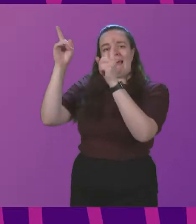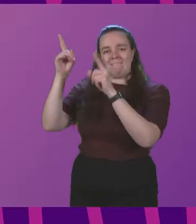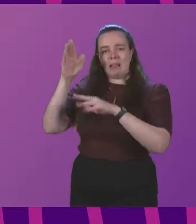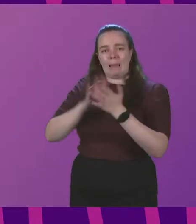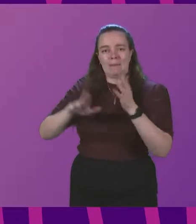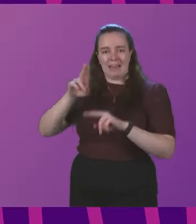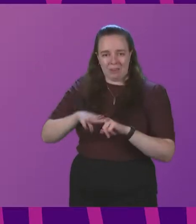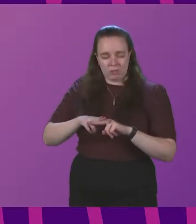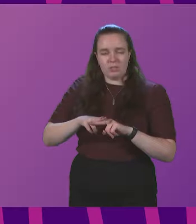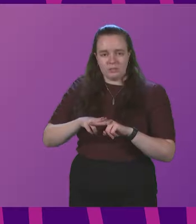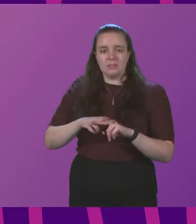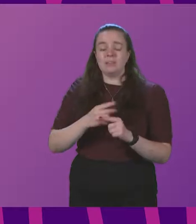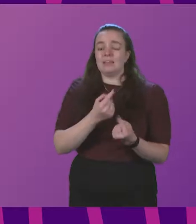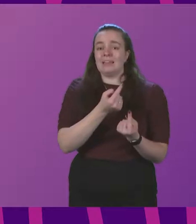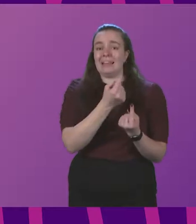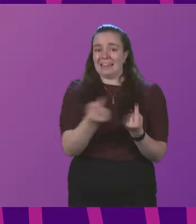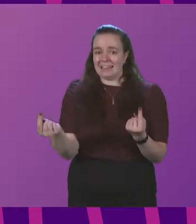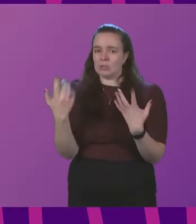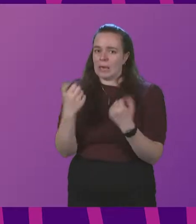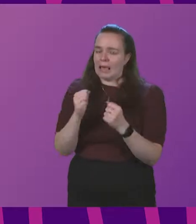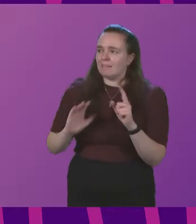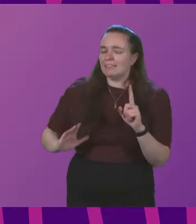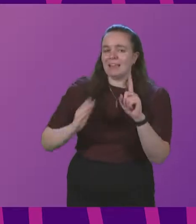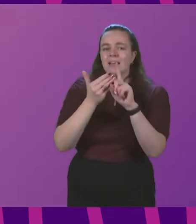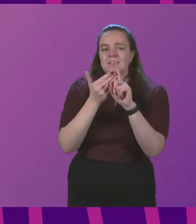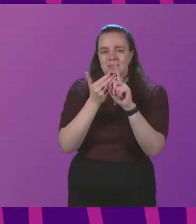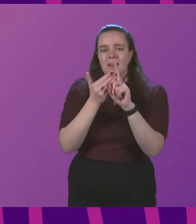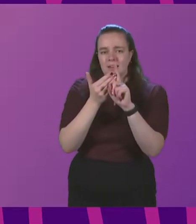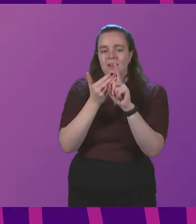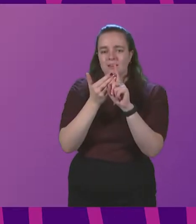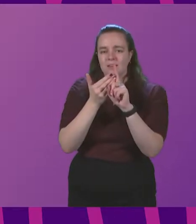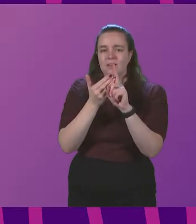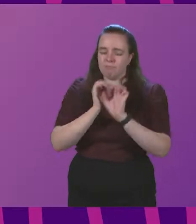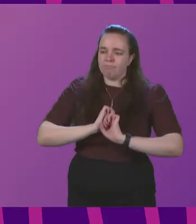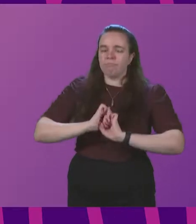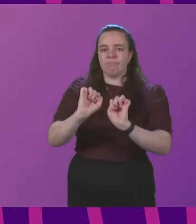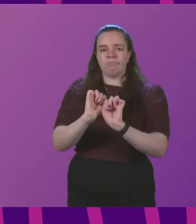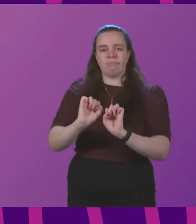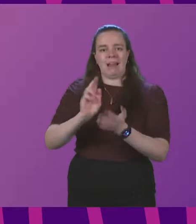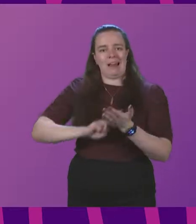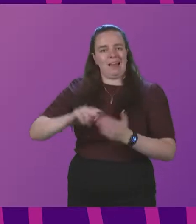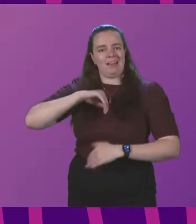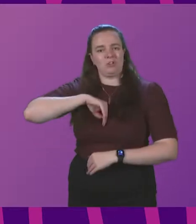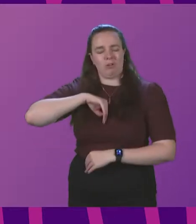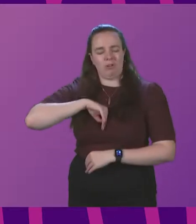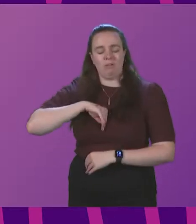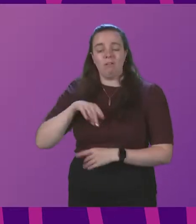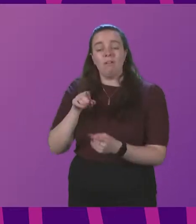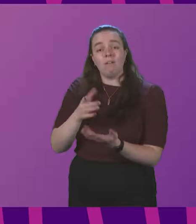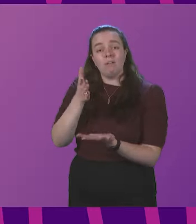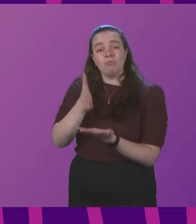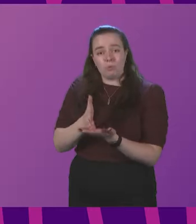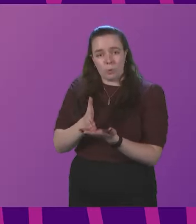such, each has a divine destiny and divine nature. Inherent in that truth